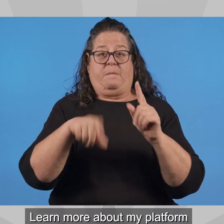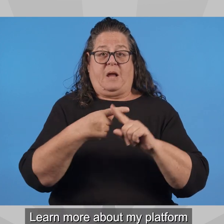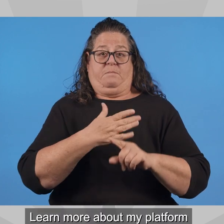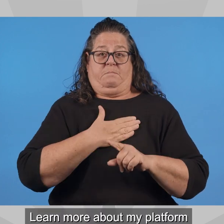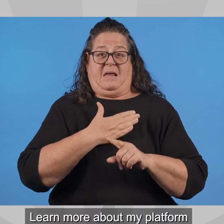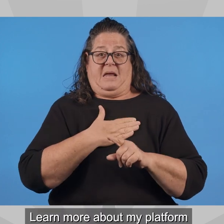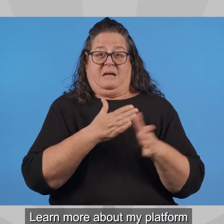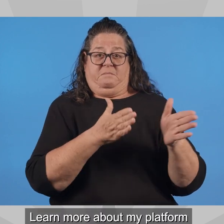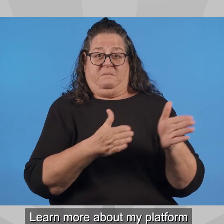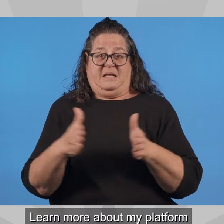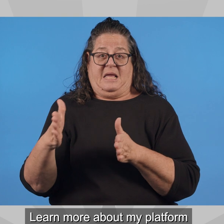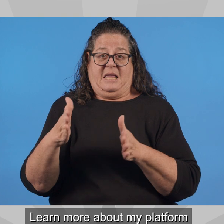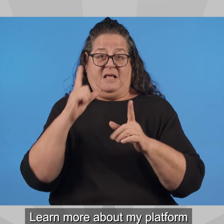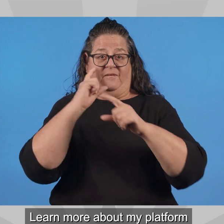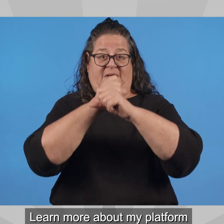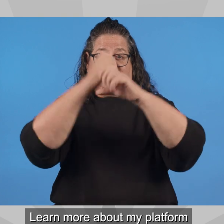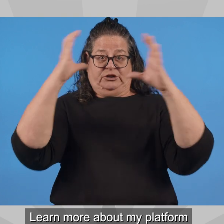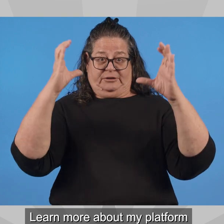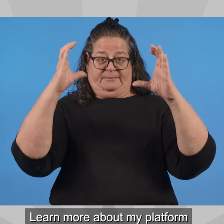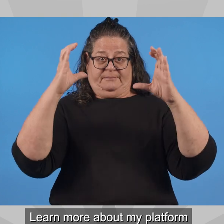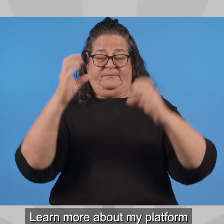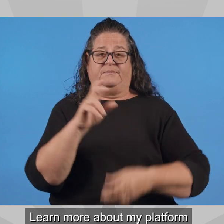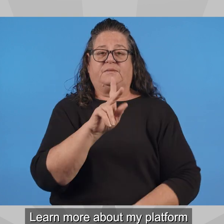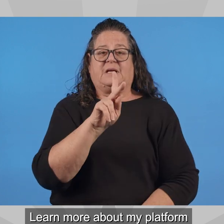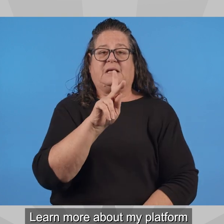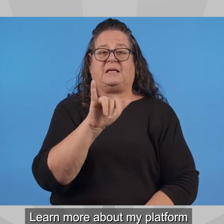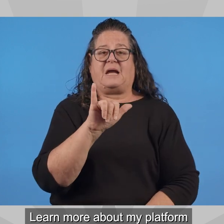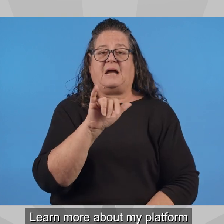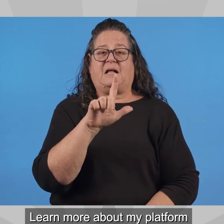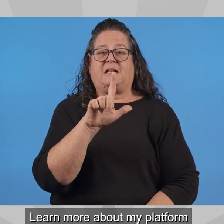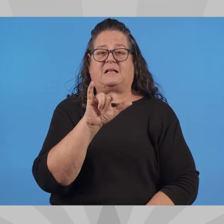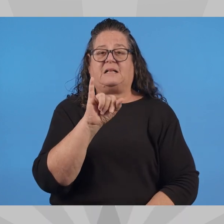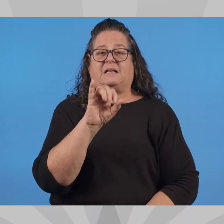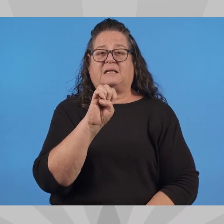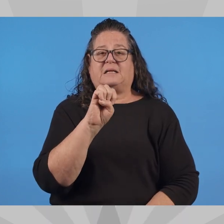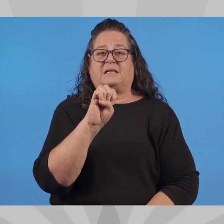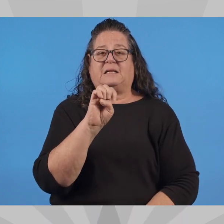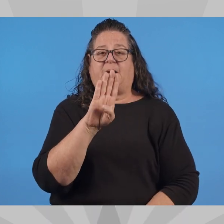Learn more about my platform and vision at KylieBarber.com.